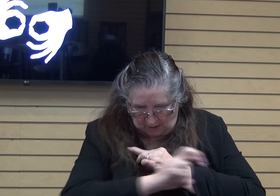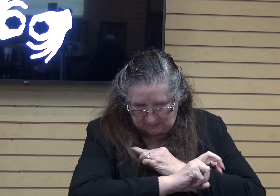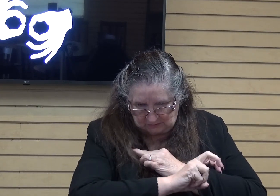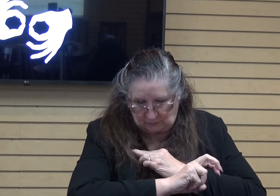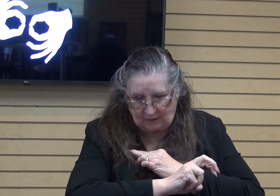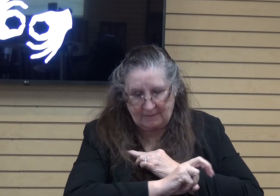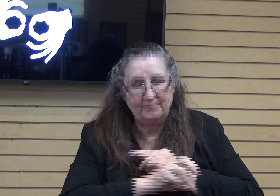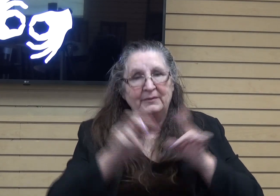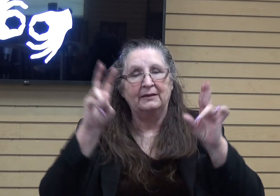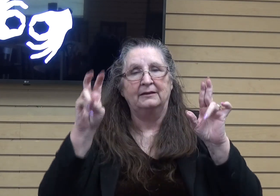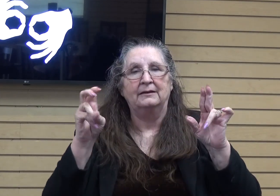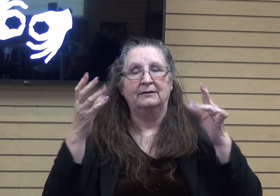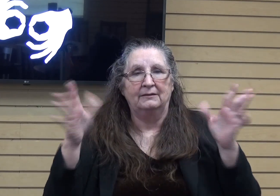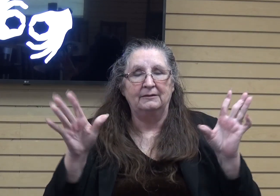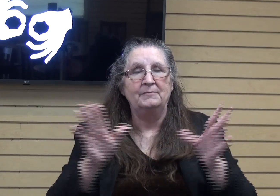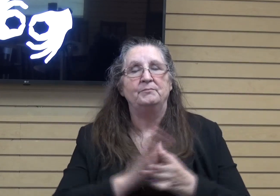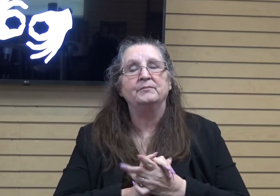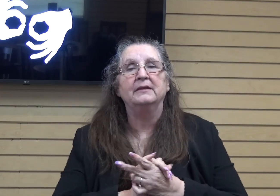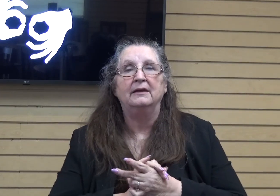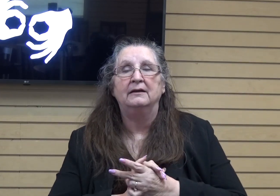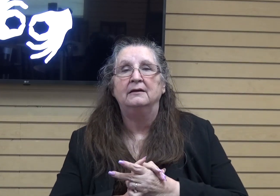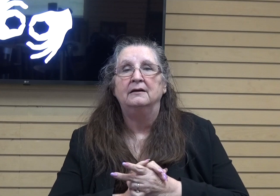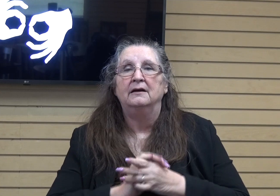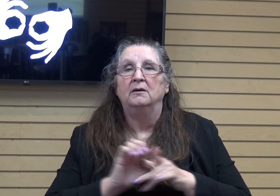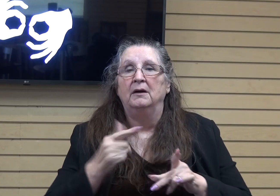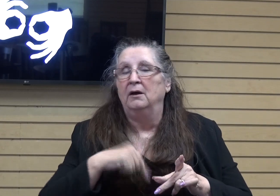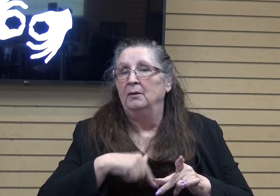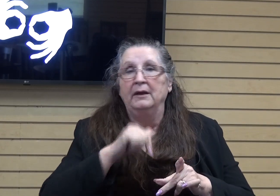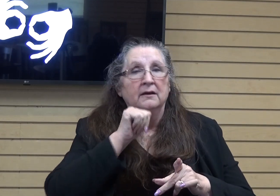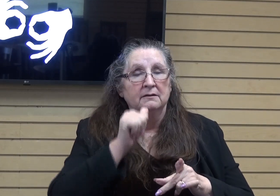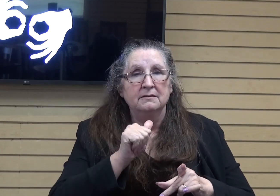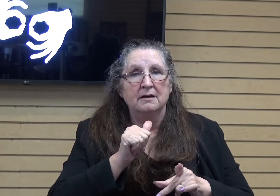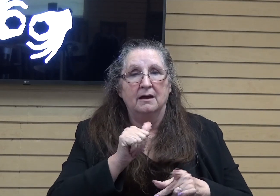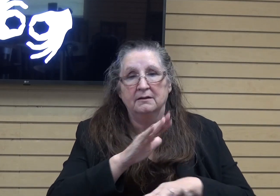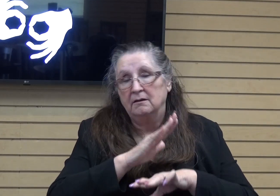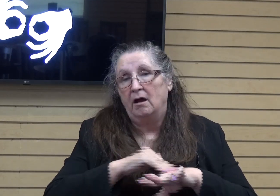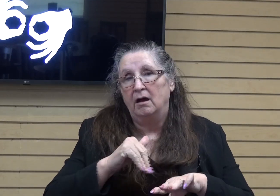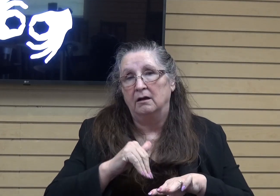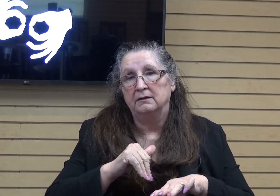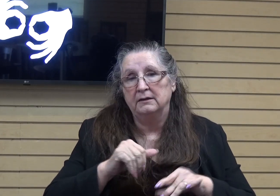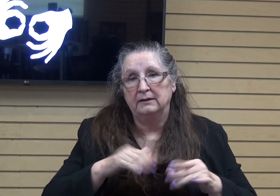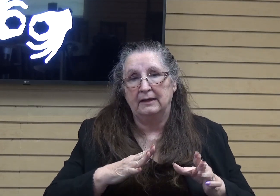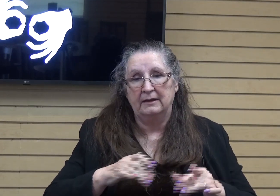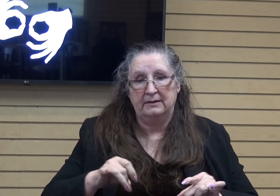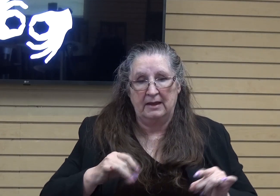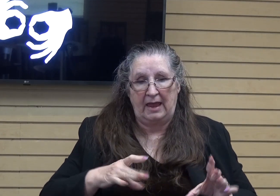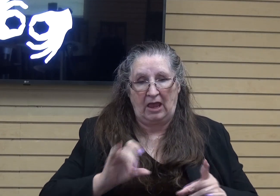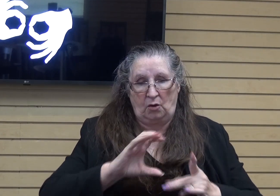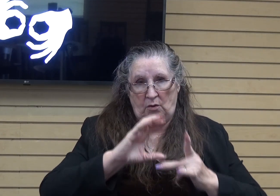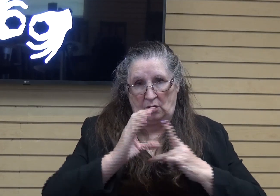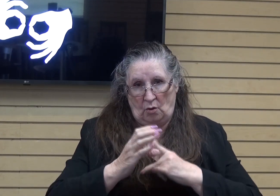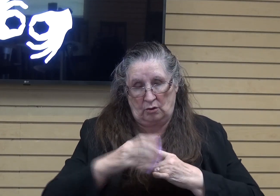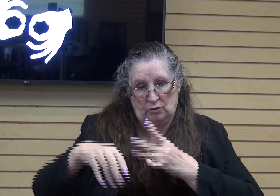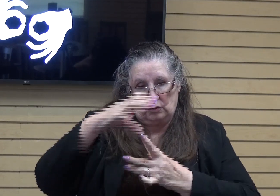quote. But we are not called to let the angry cultural storm pass.